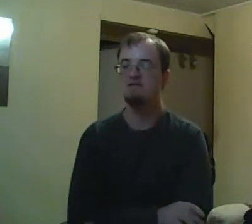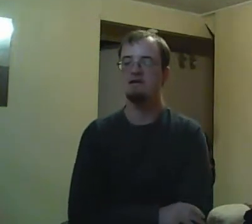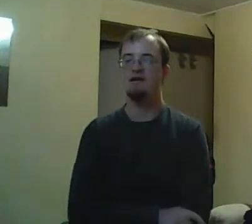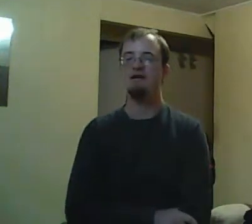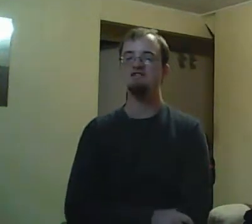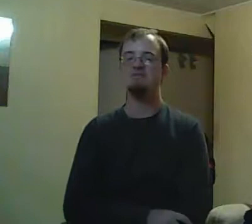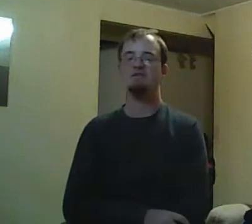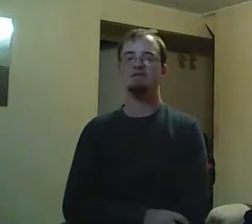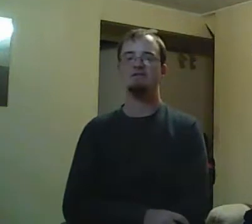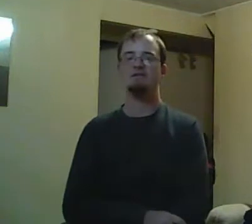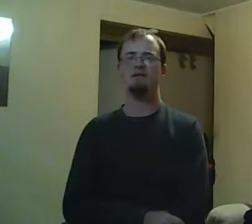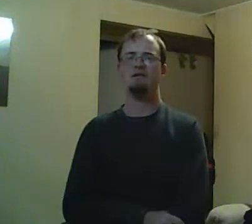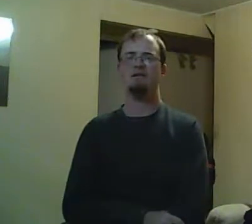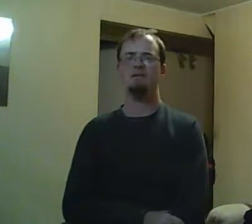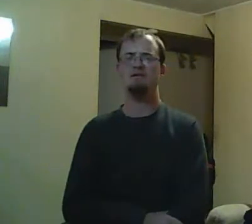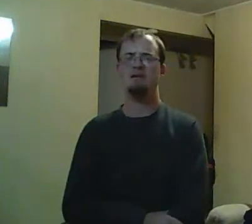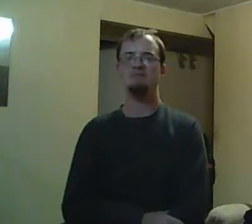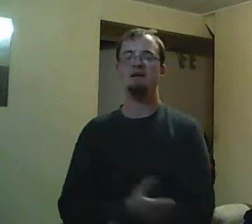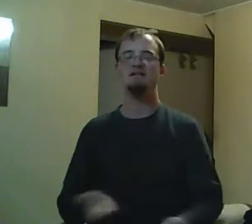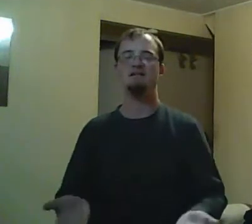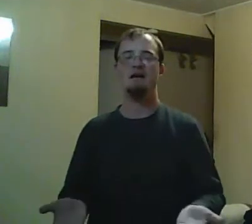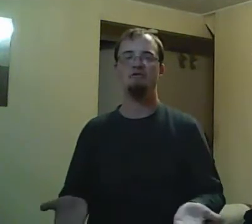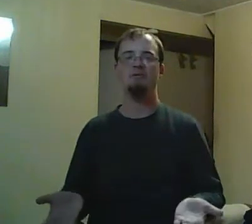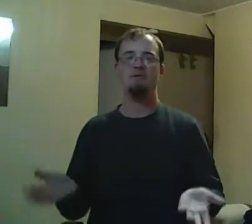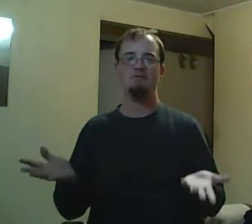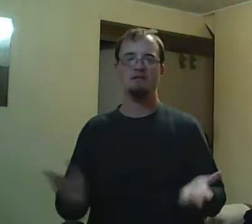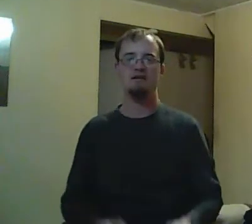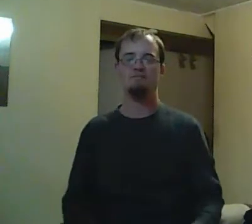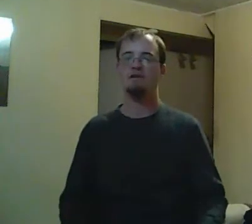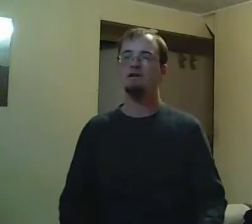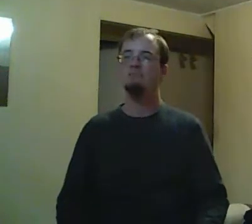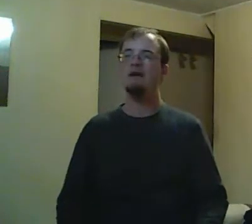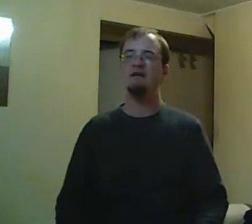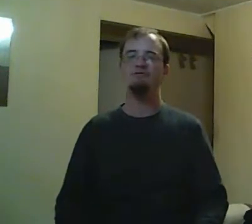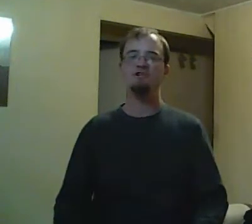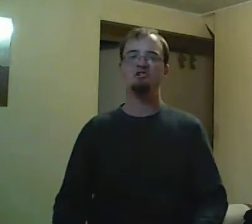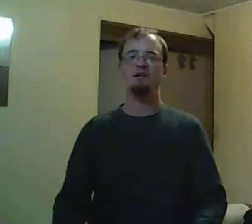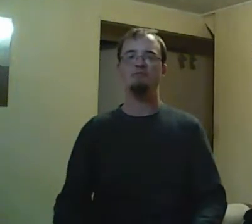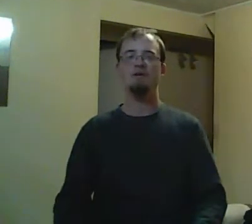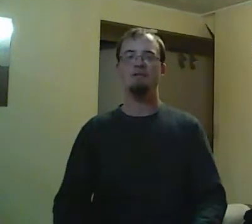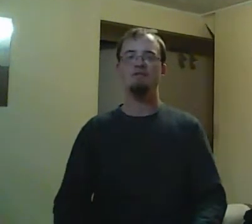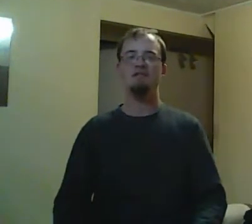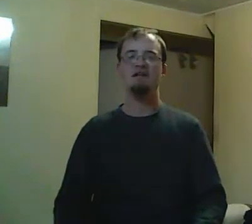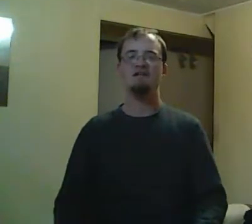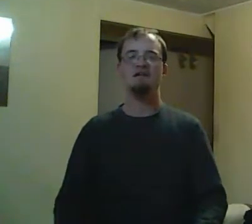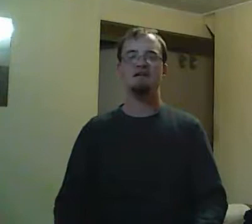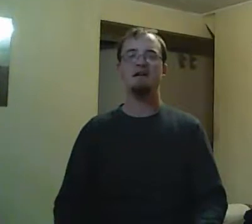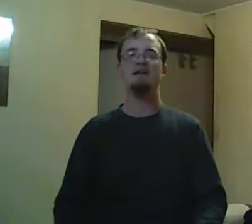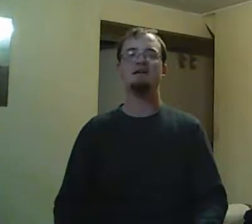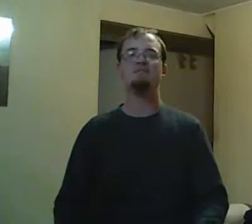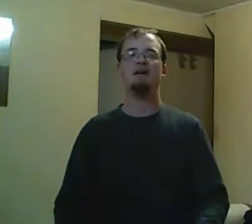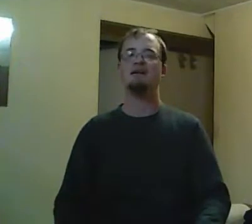away from that meeting pissed off and all that. And I don't blame them one bit. I mean, Radich is obviously not listening to them.